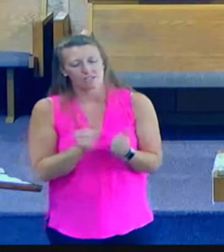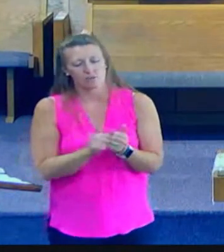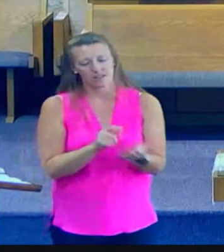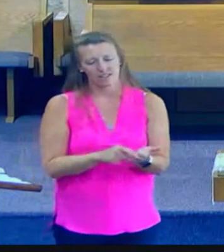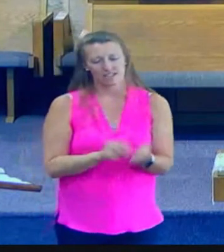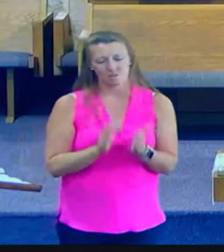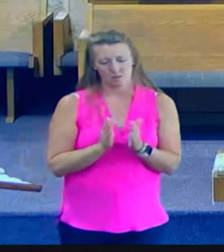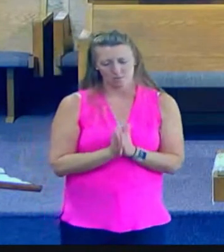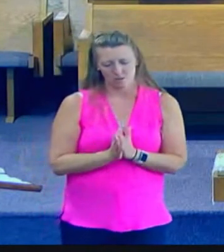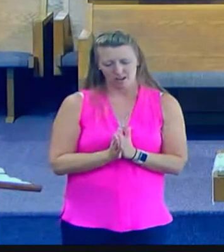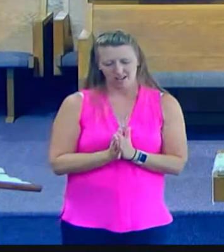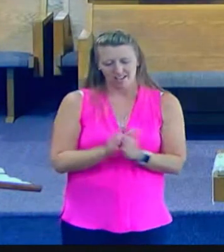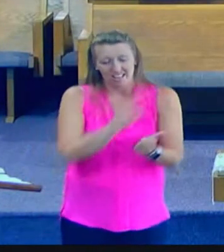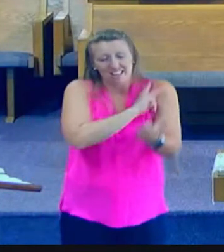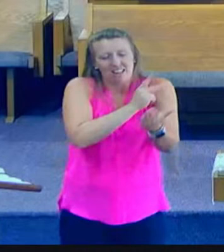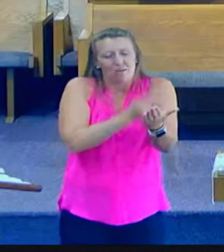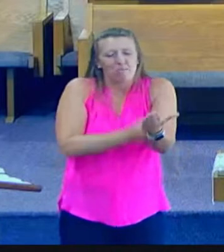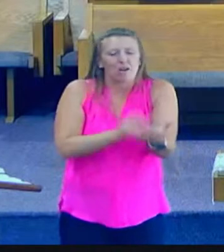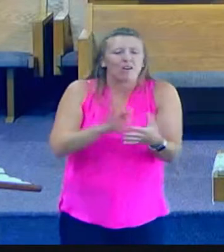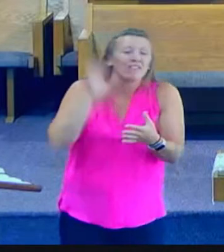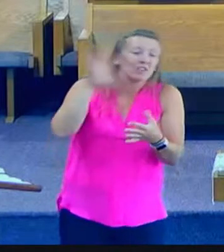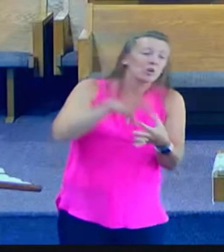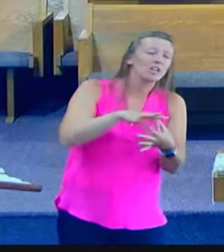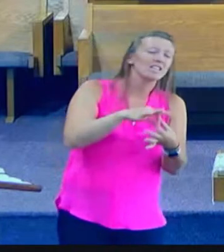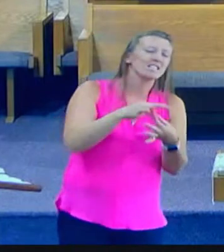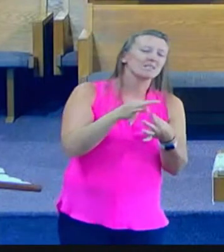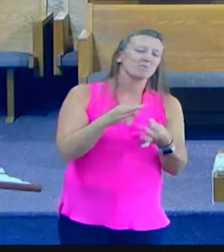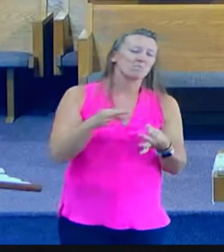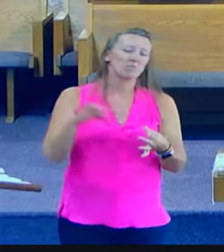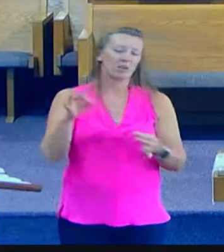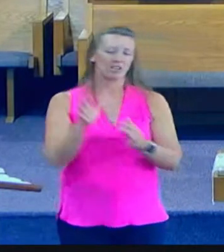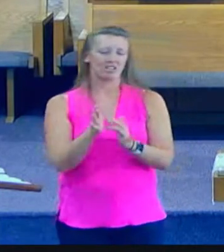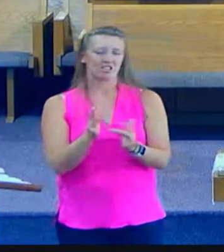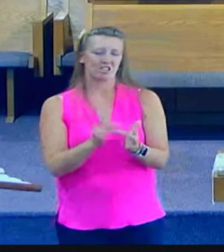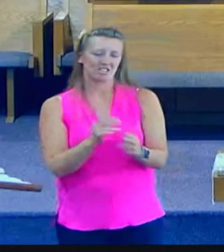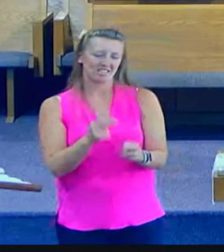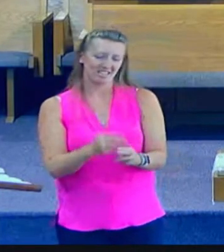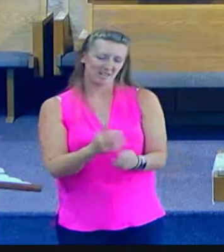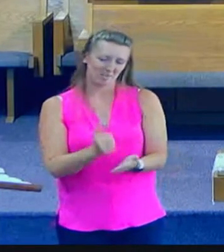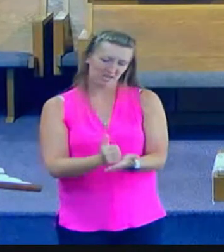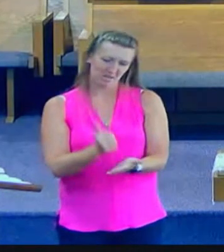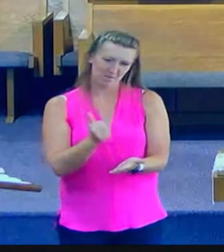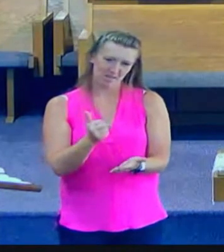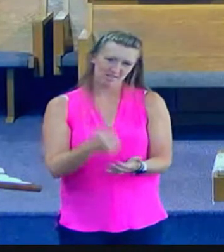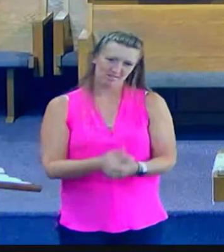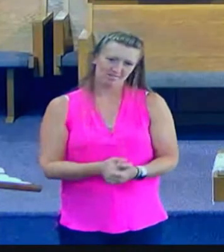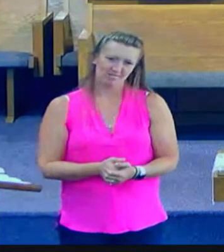pray the power of your spirit in Jesus name amen